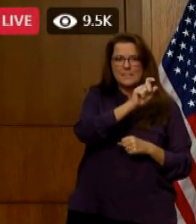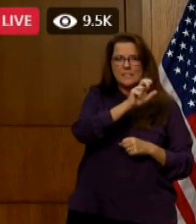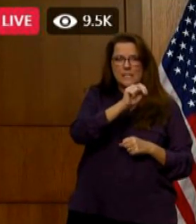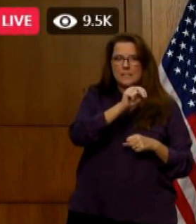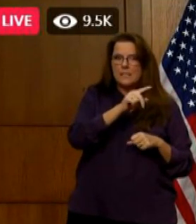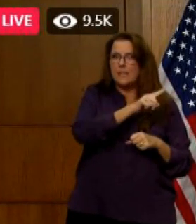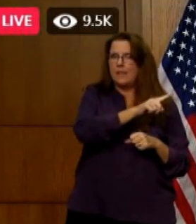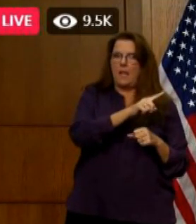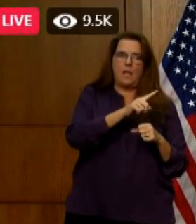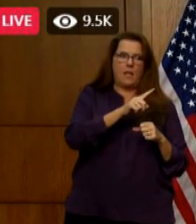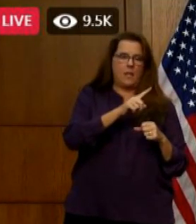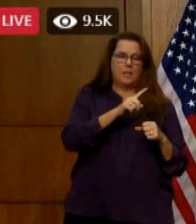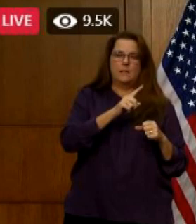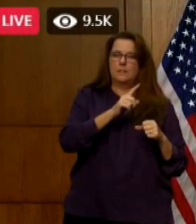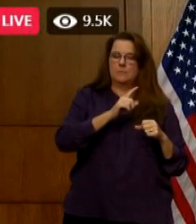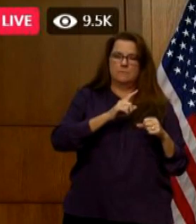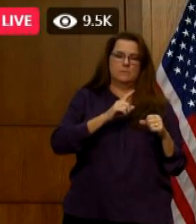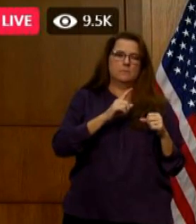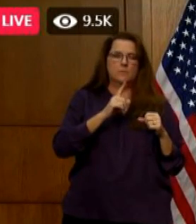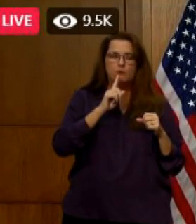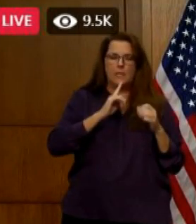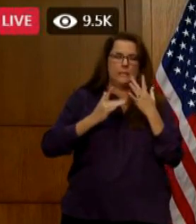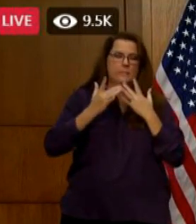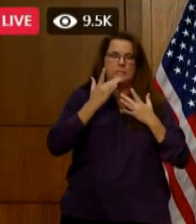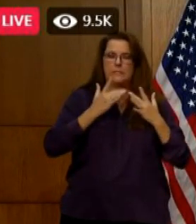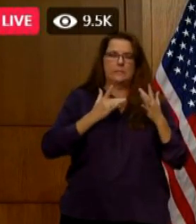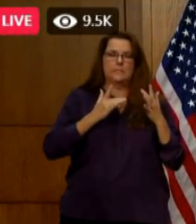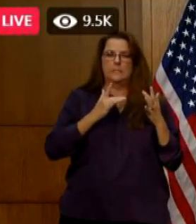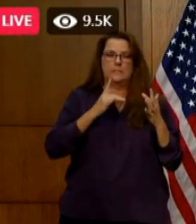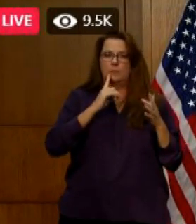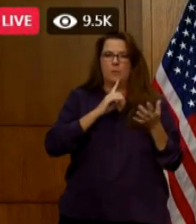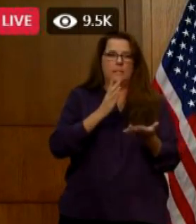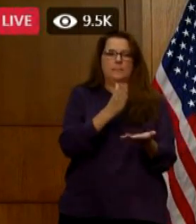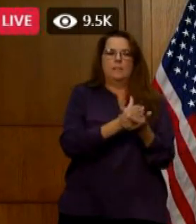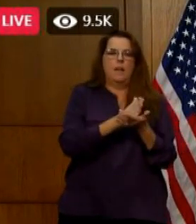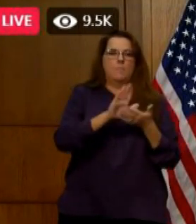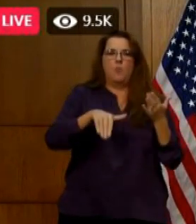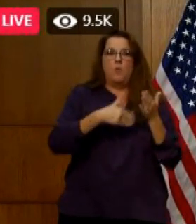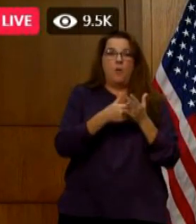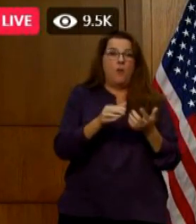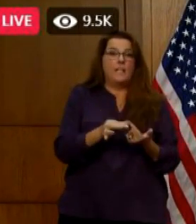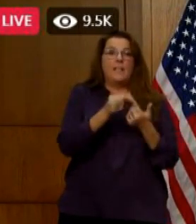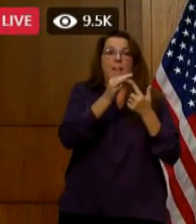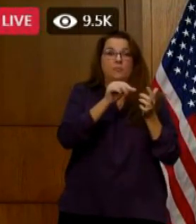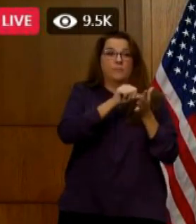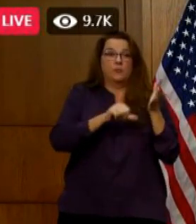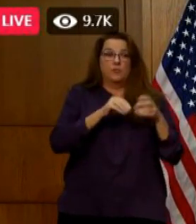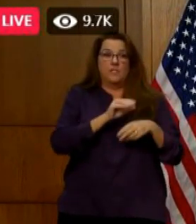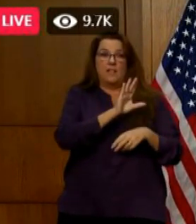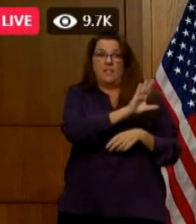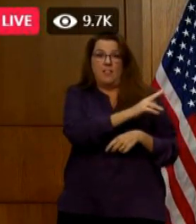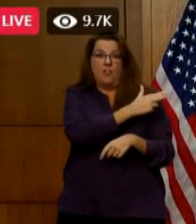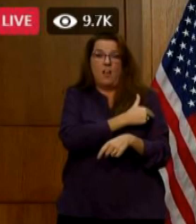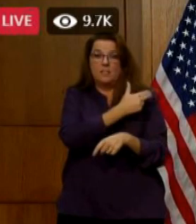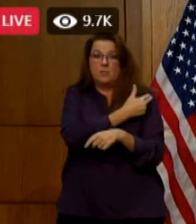bells and just today announced that they will stop all elective surgeries in their hospitals.